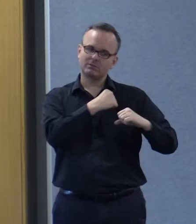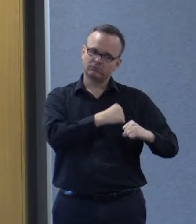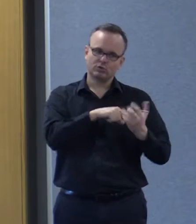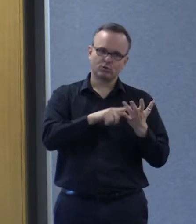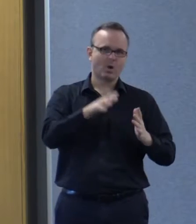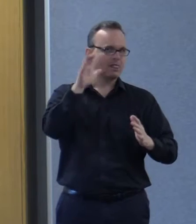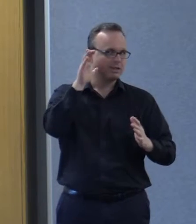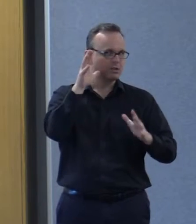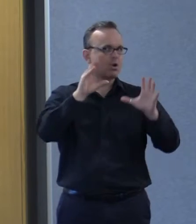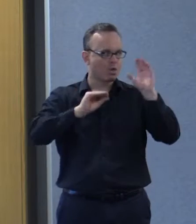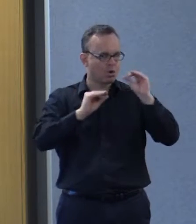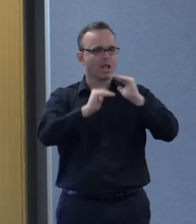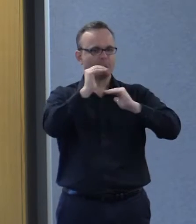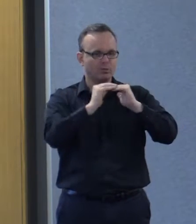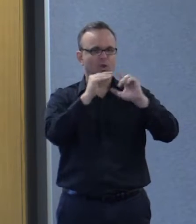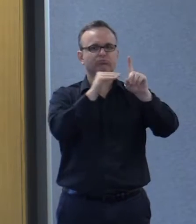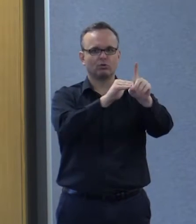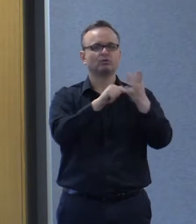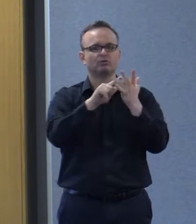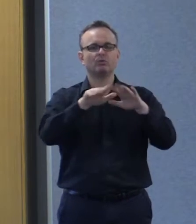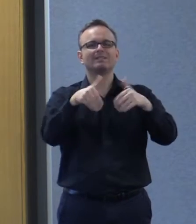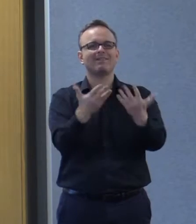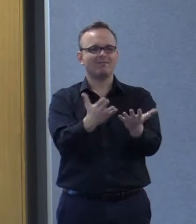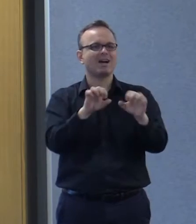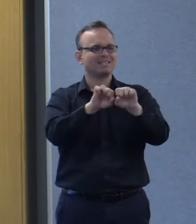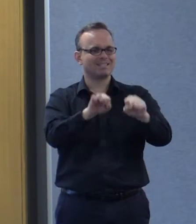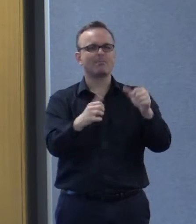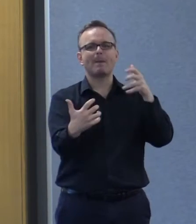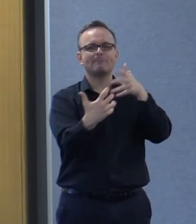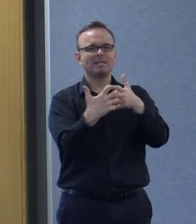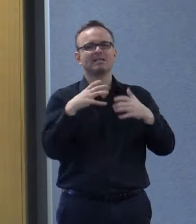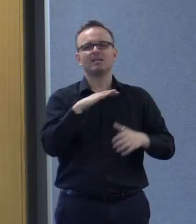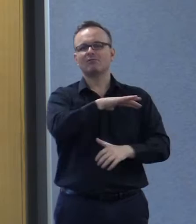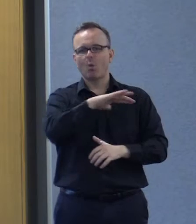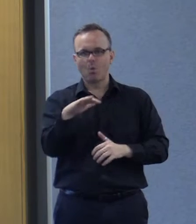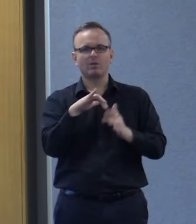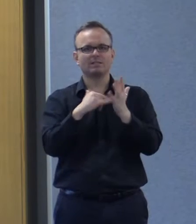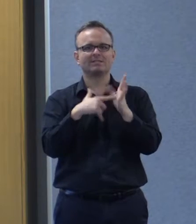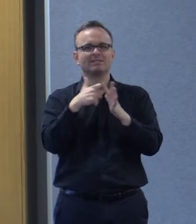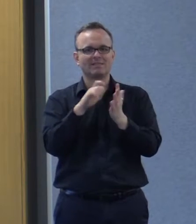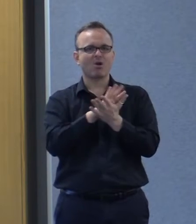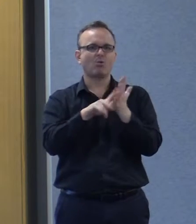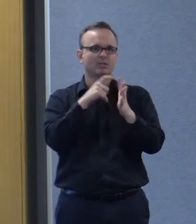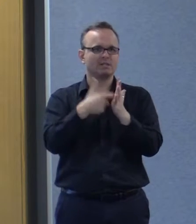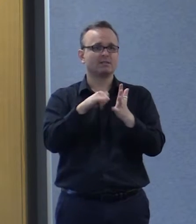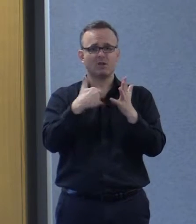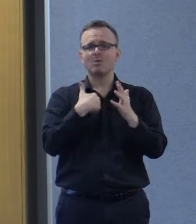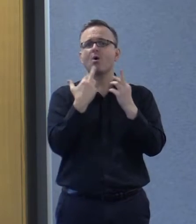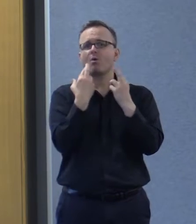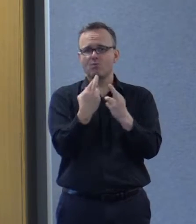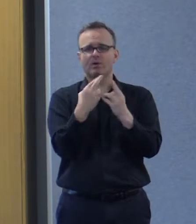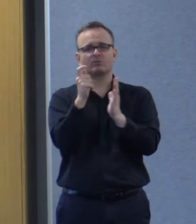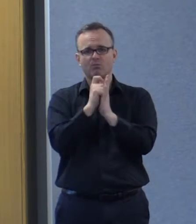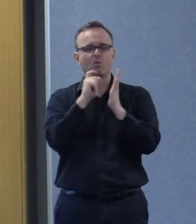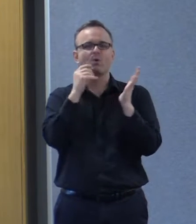and build approach to deliver a system that meets the needs of all stakeholders. We hope that this report will